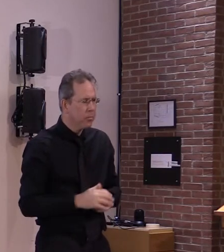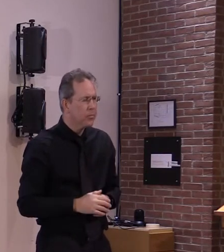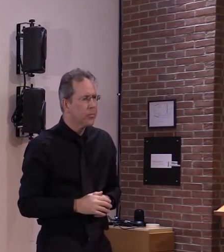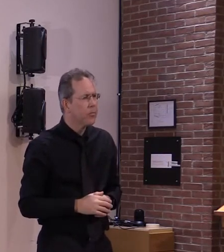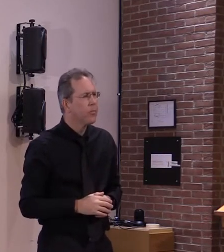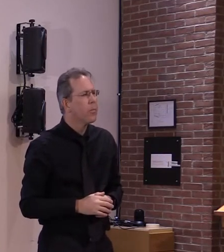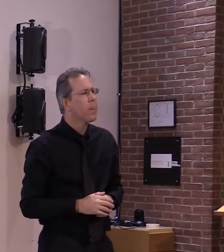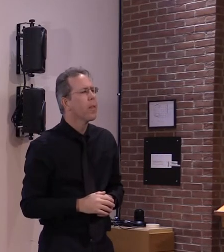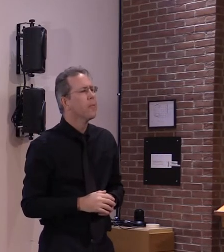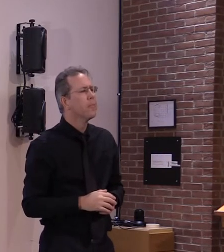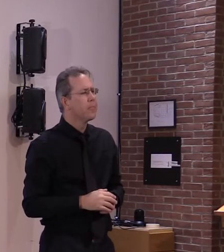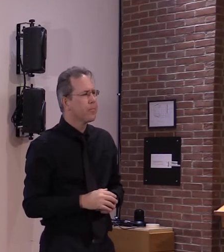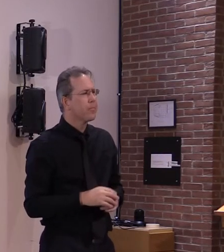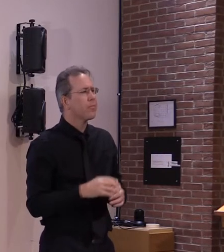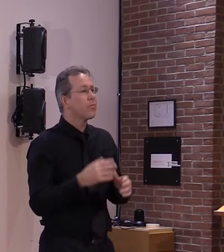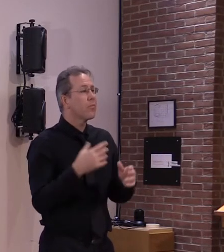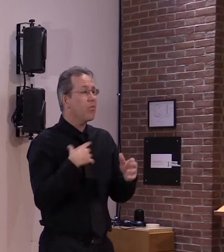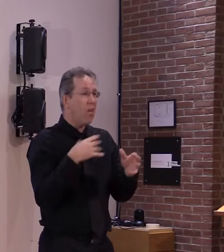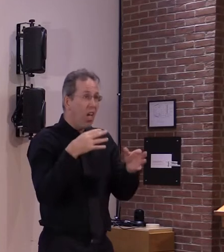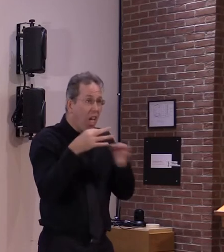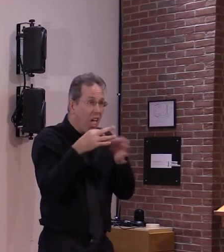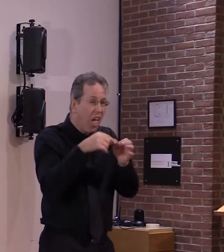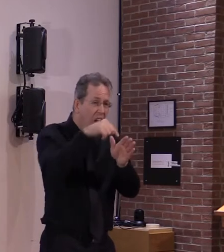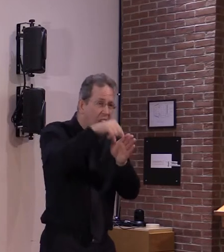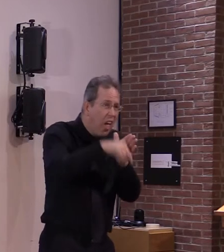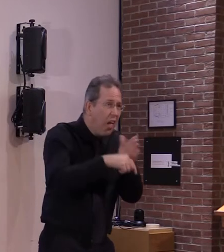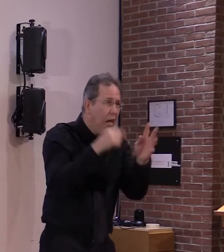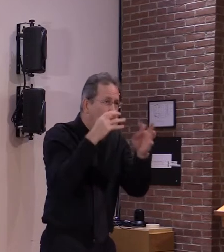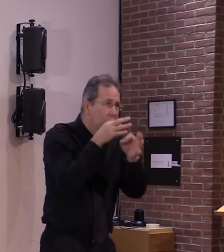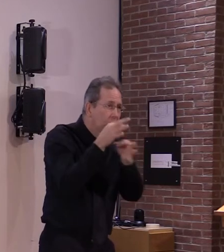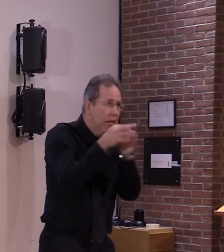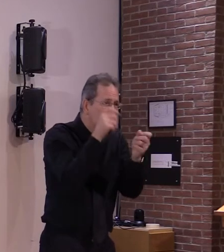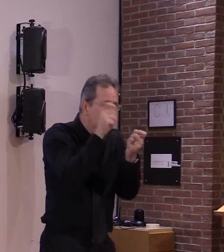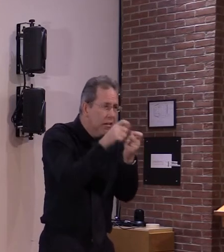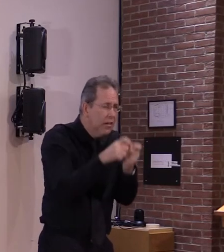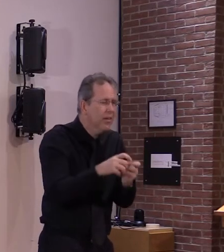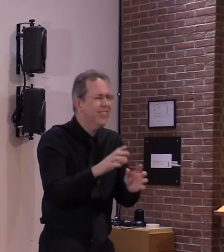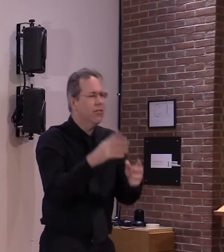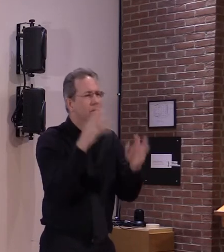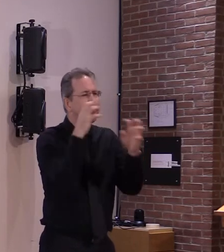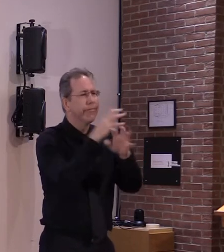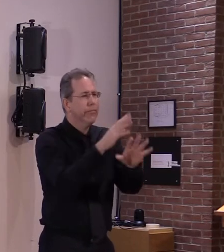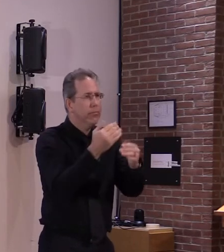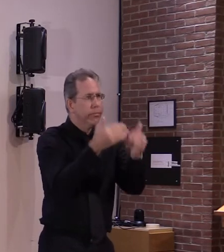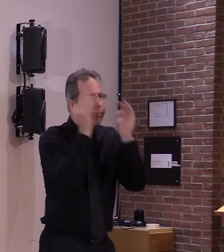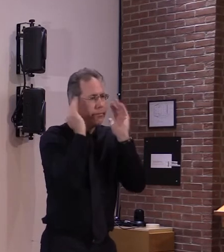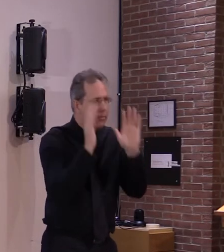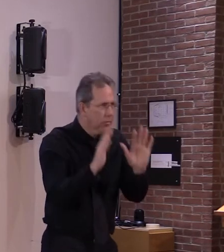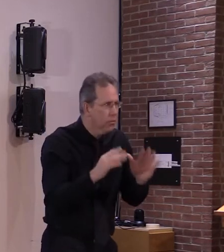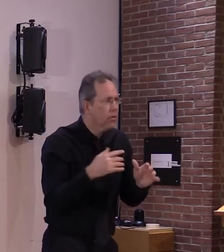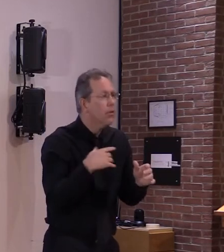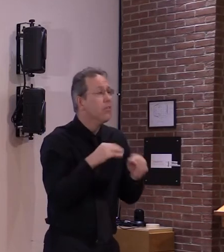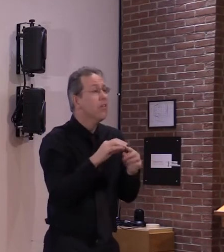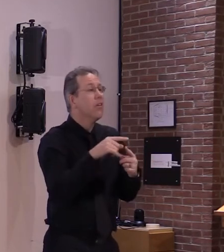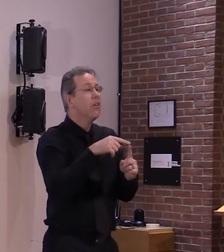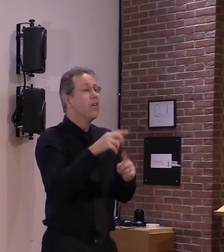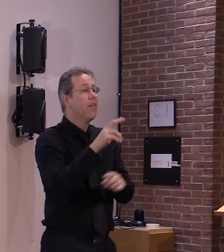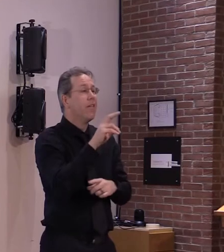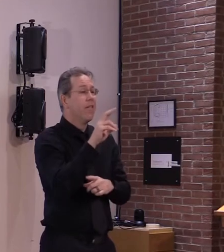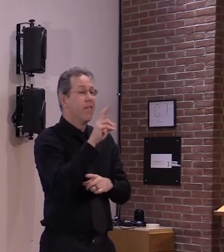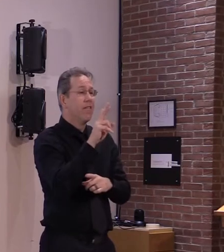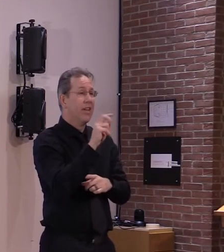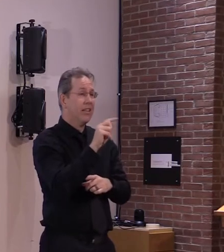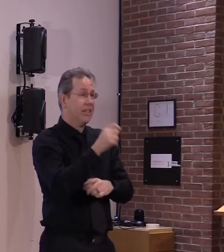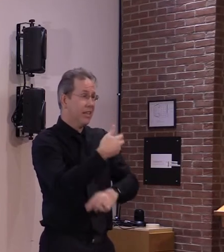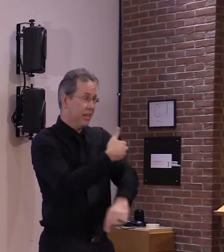bottom line is that messenger rna it's because it's rna it's part of a nucleic